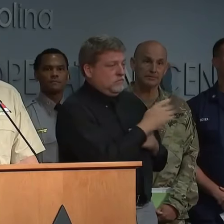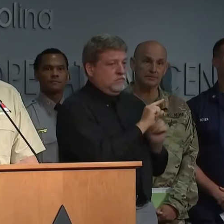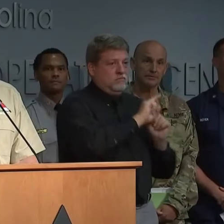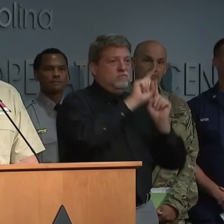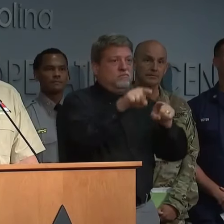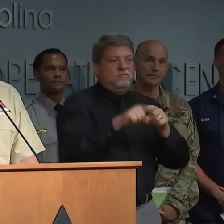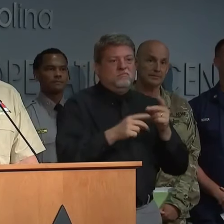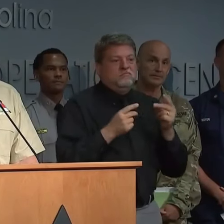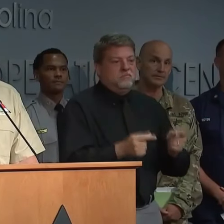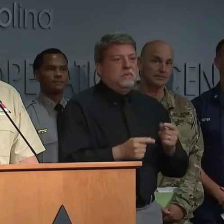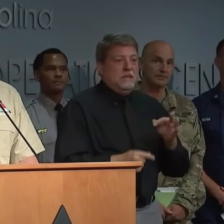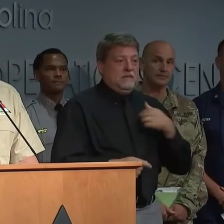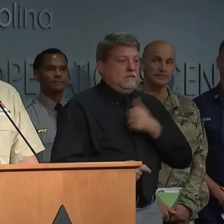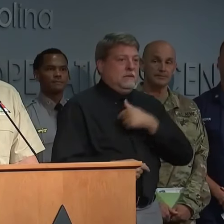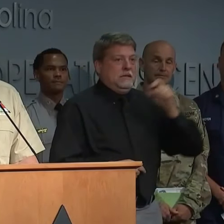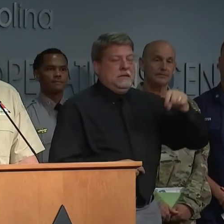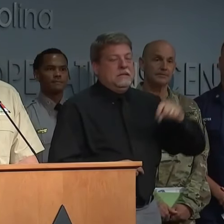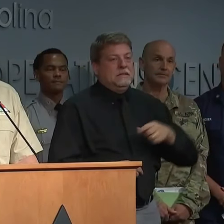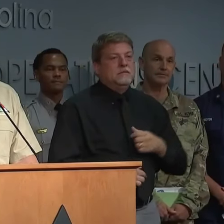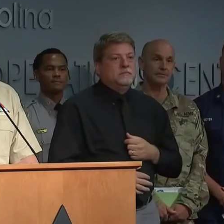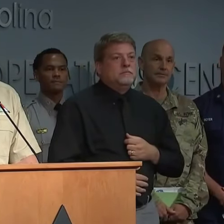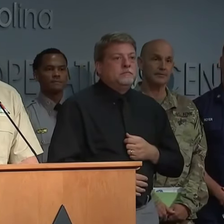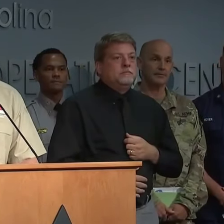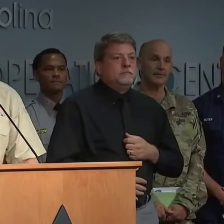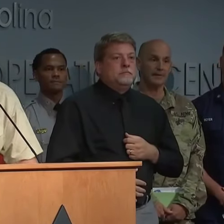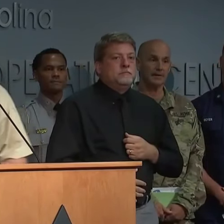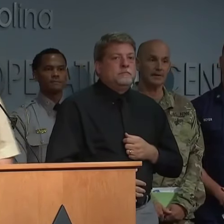mission if we see that demand signal.